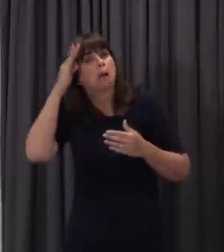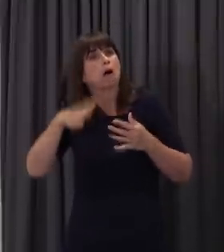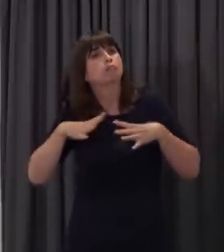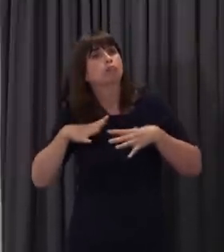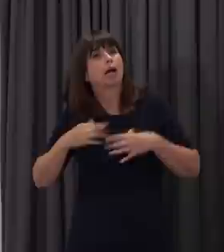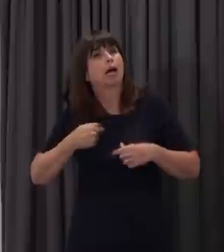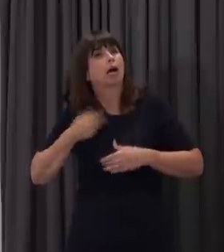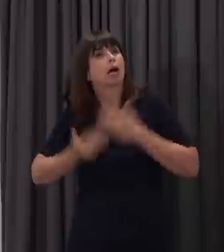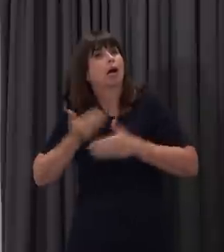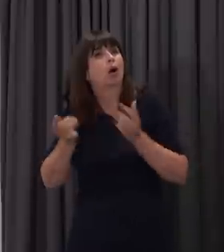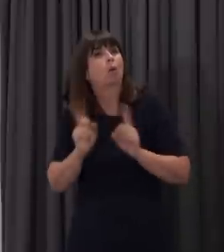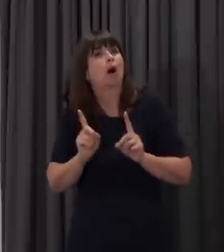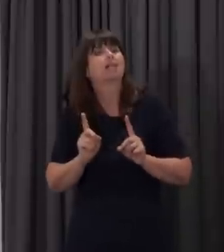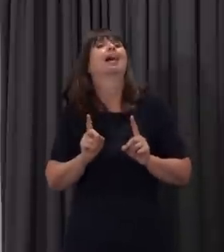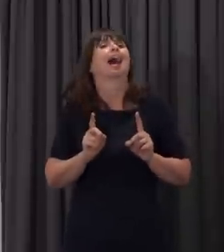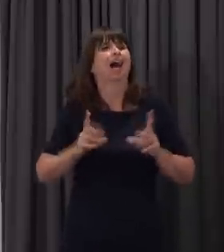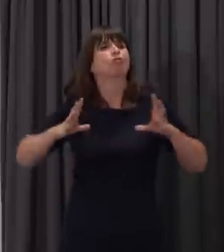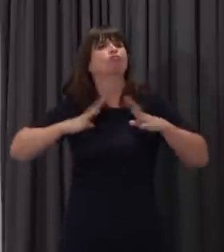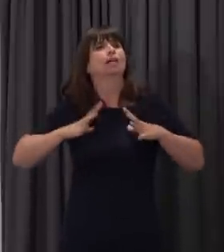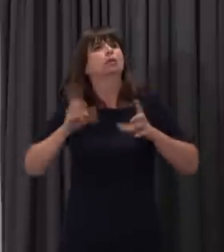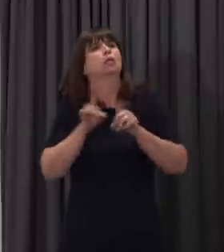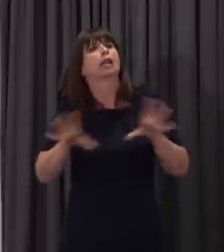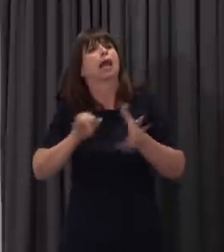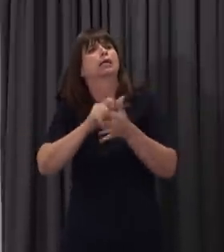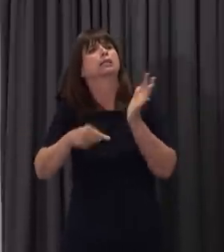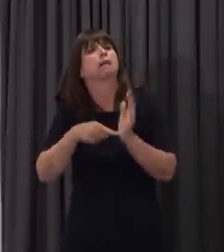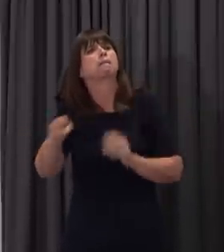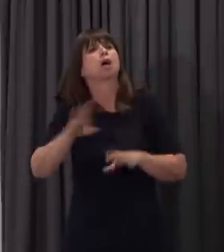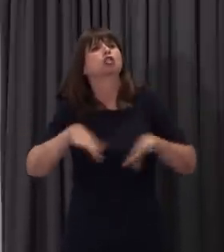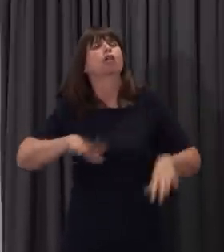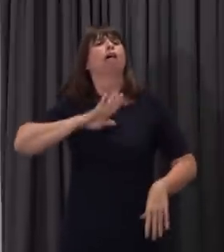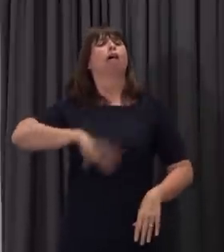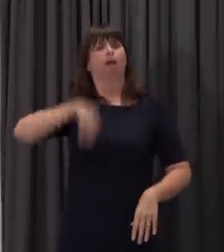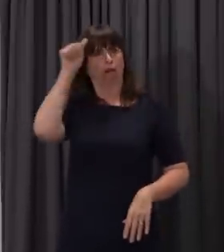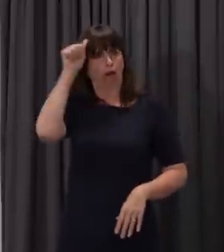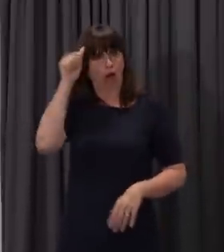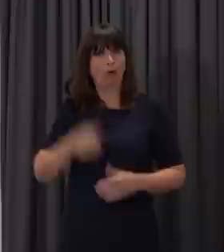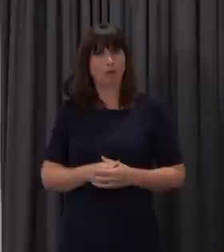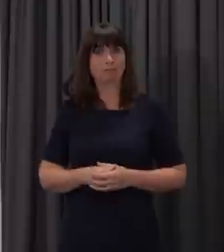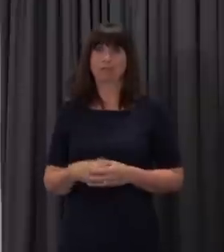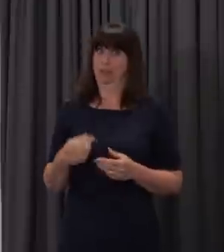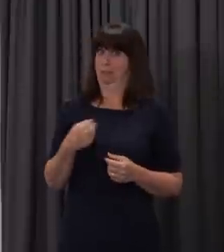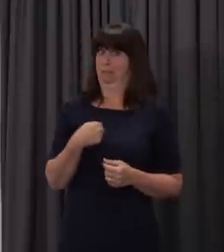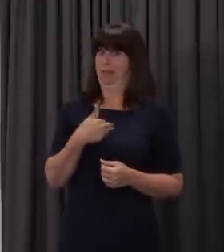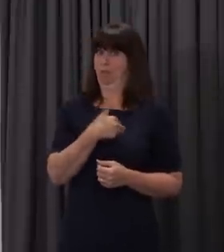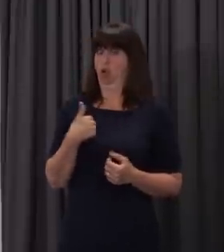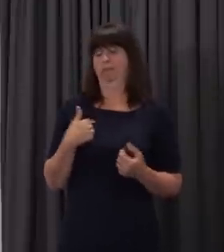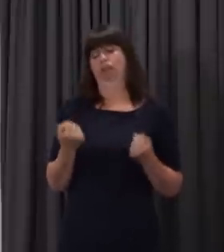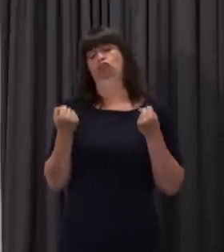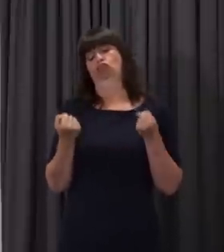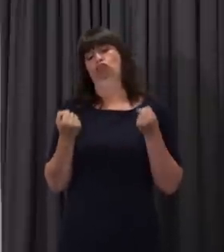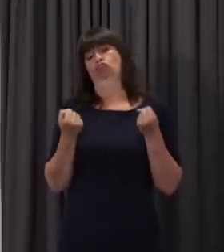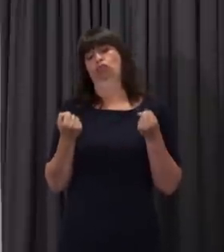prepare for September. We know, and I listened with interest as I drove in to work this morning,